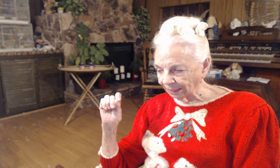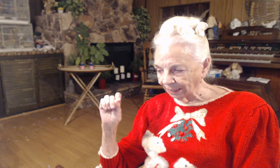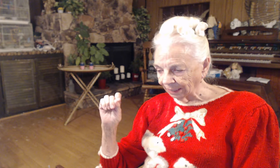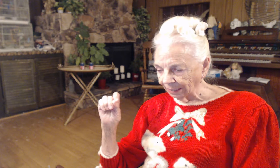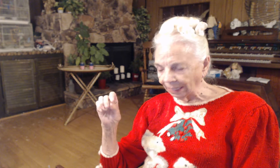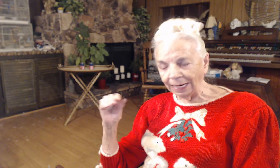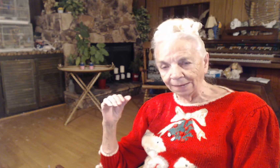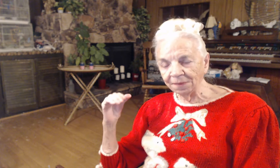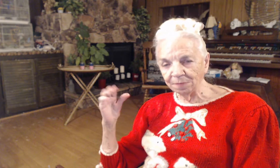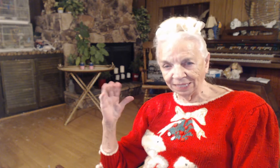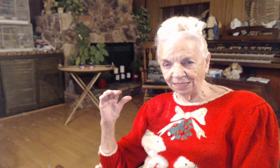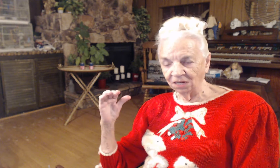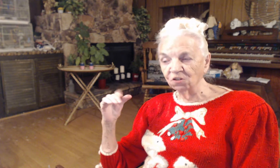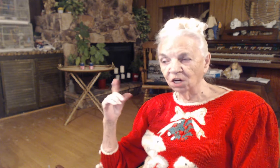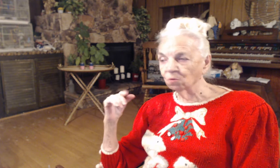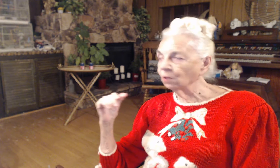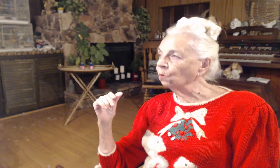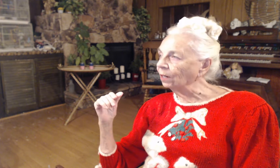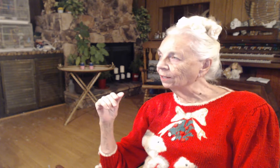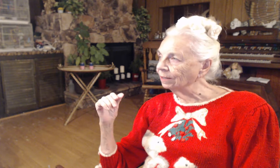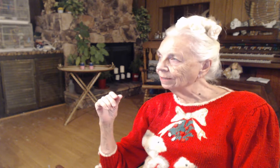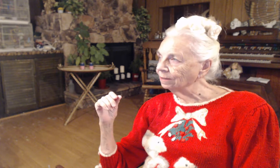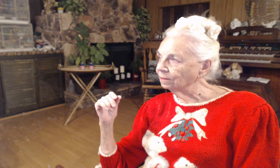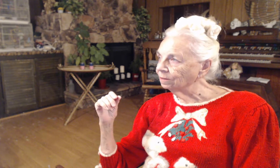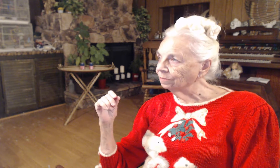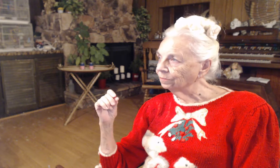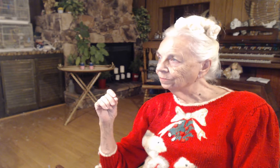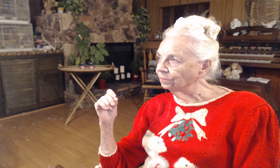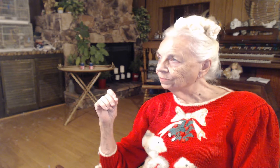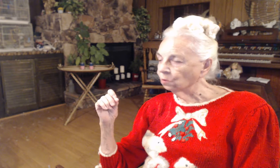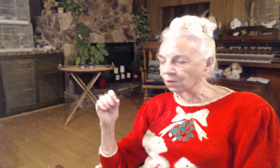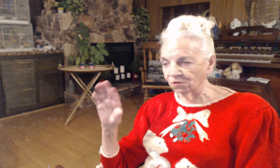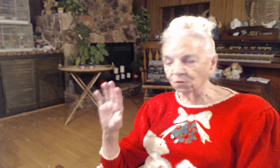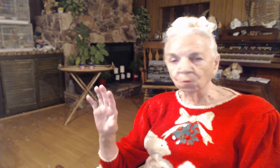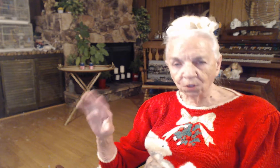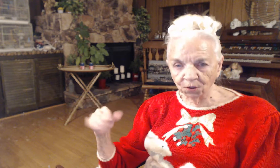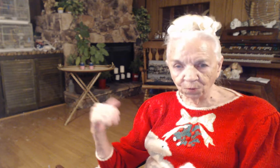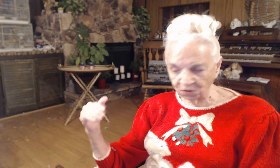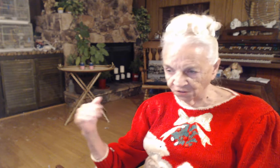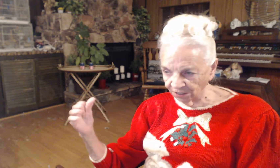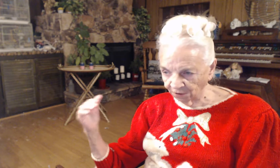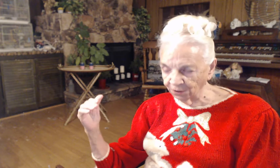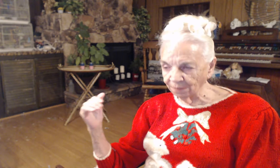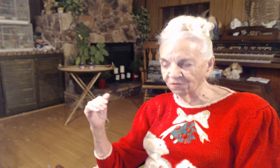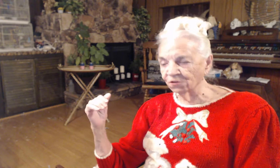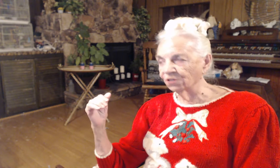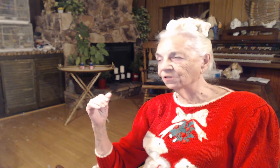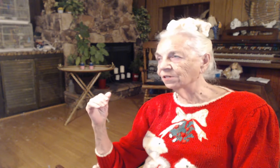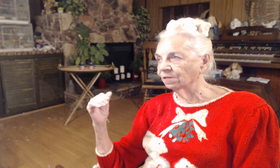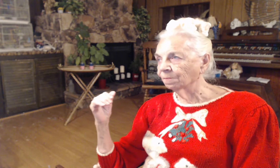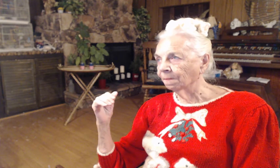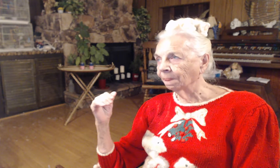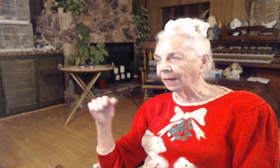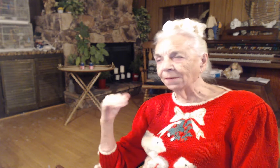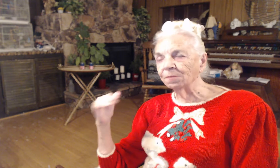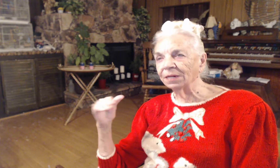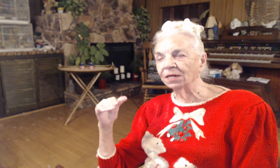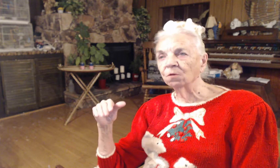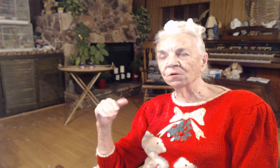In the beginning, John 1, 1, was the word, which is another name for Jesus. In the beginning was the